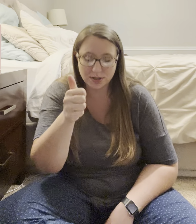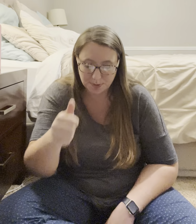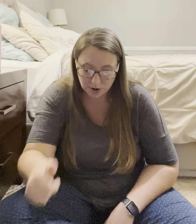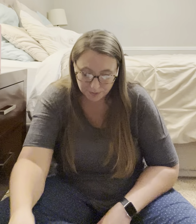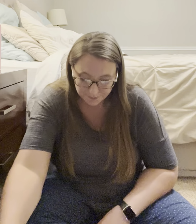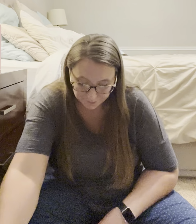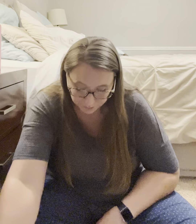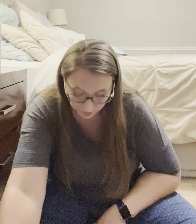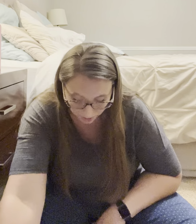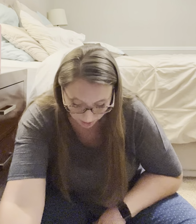Tomorrow. Tomorrow.